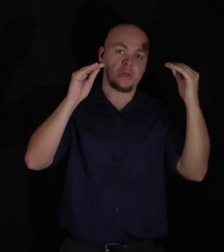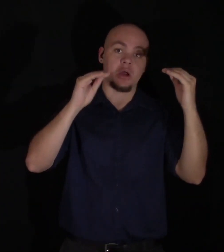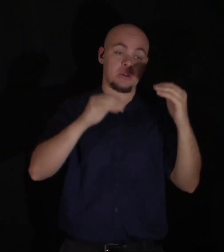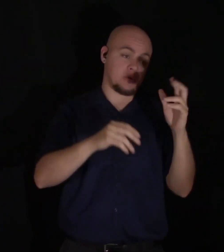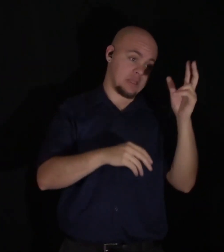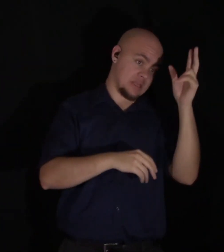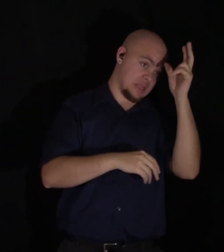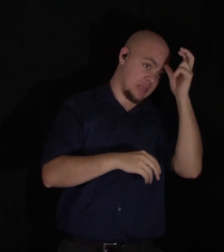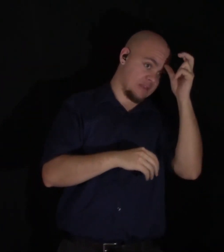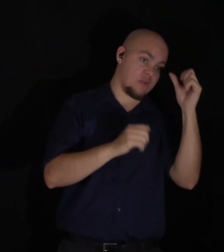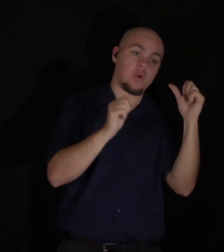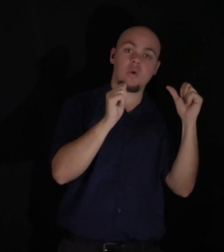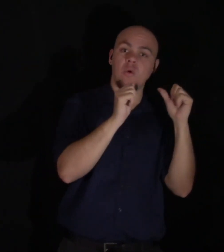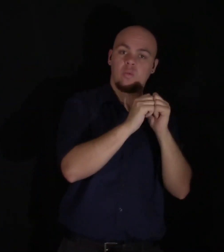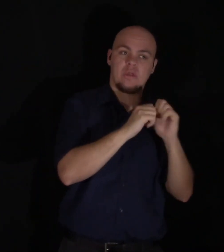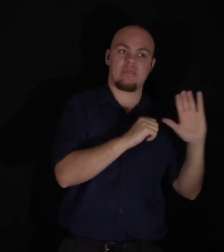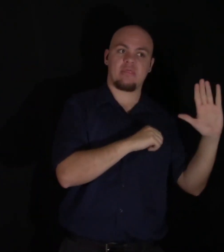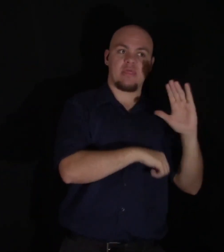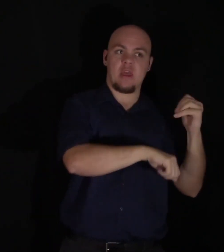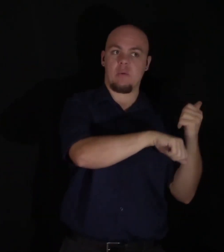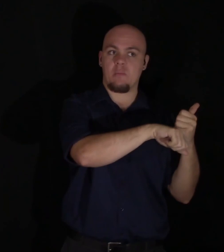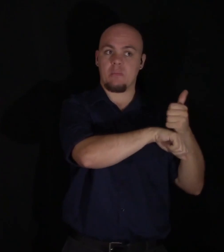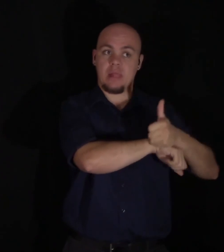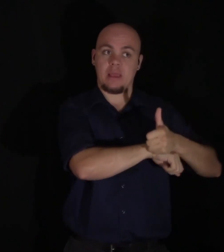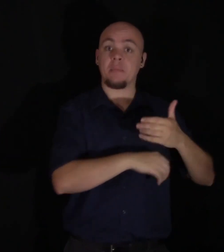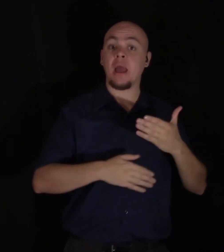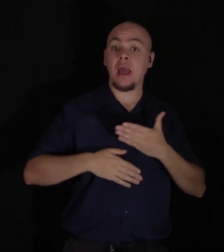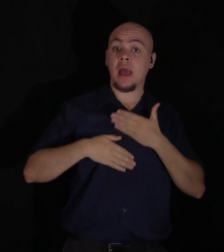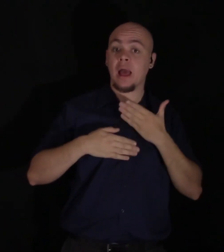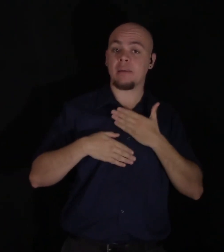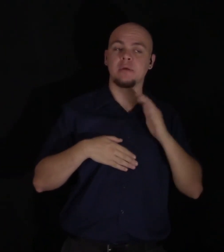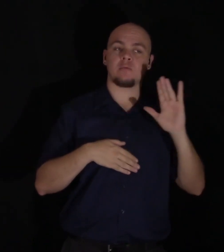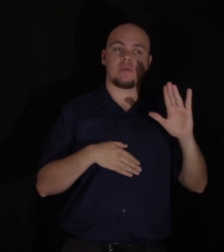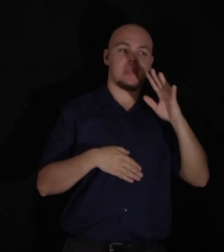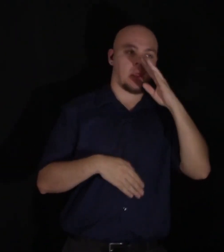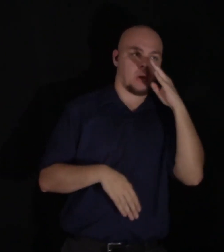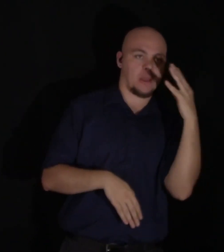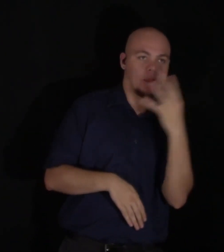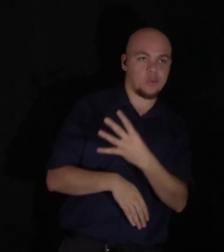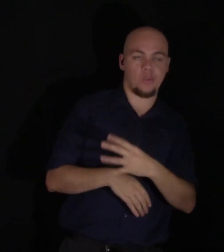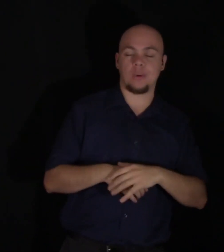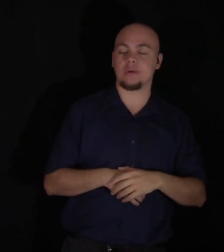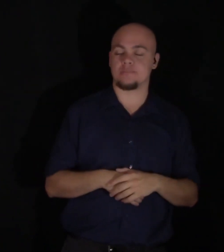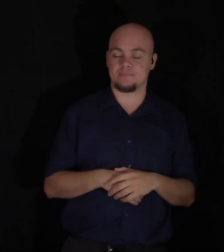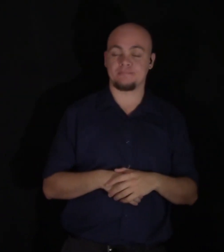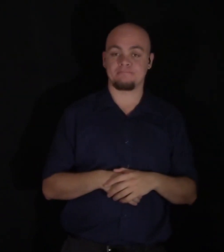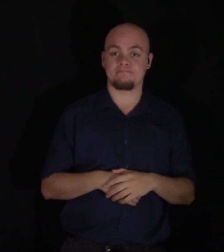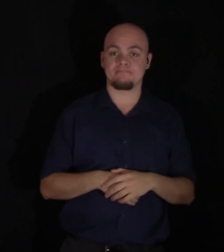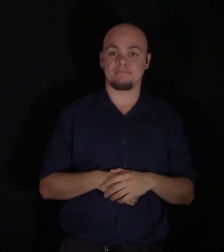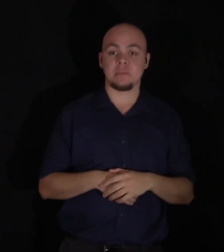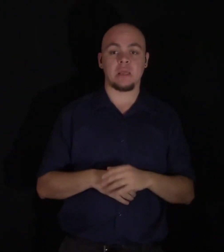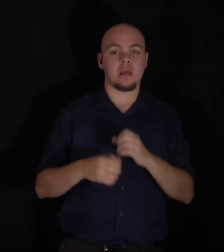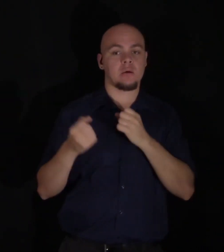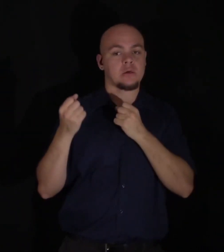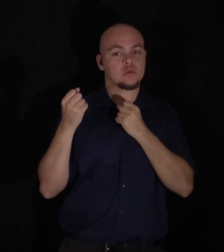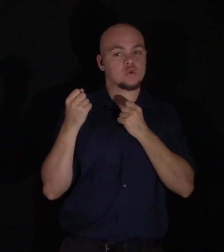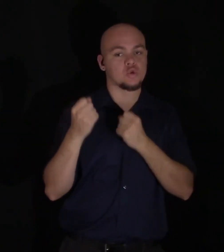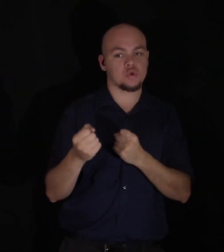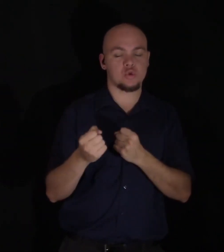their prosecution, happiness with their disregard. It was a strong effort of the spirit of good,